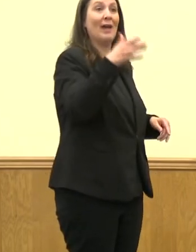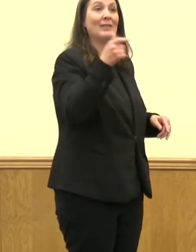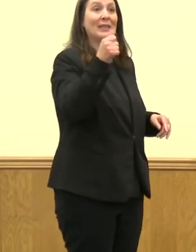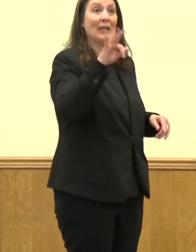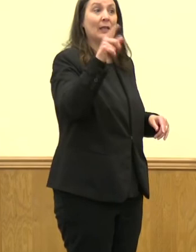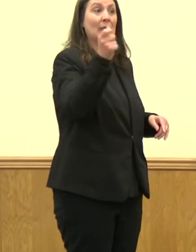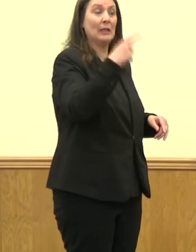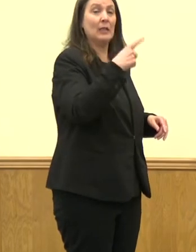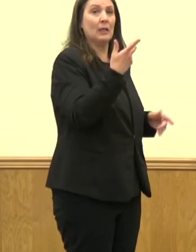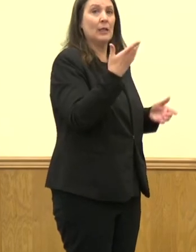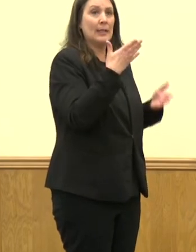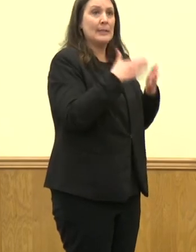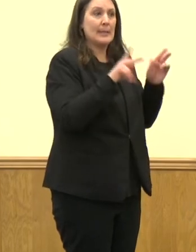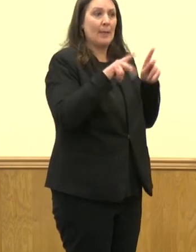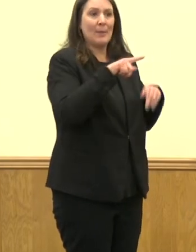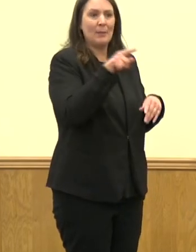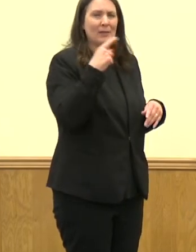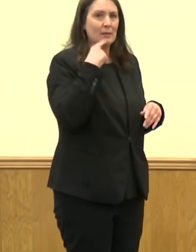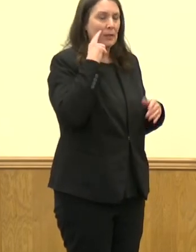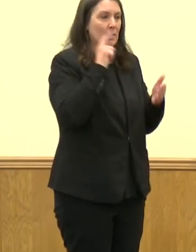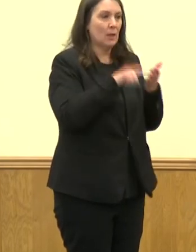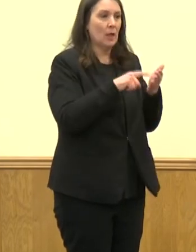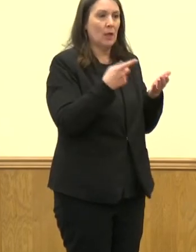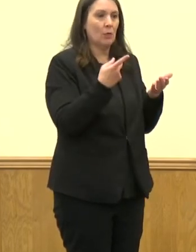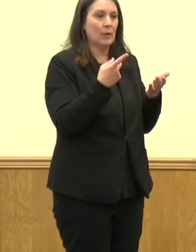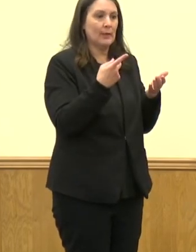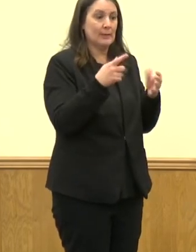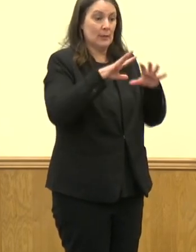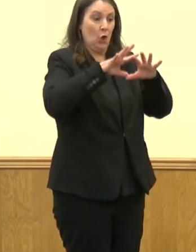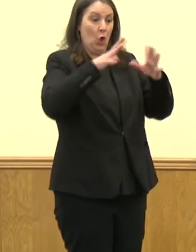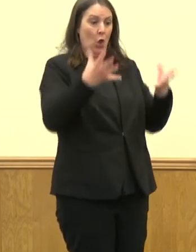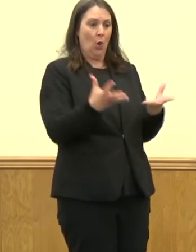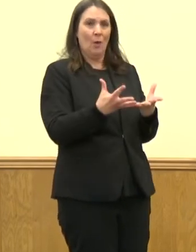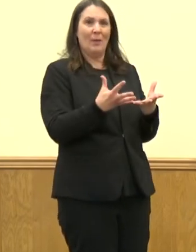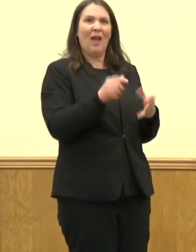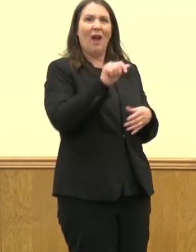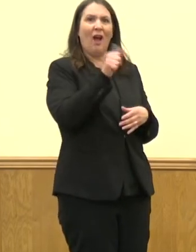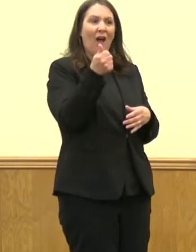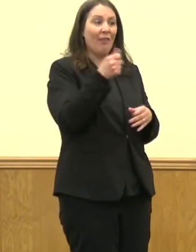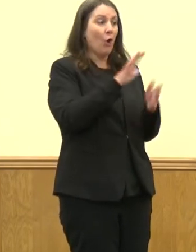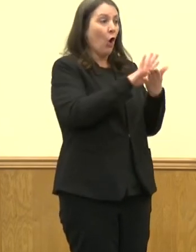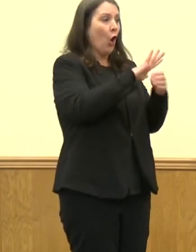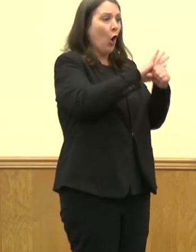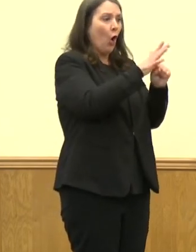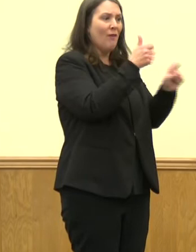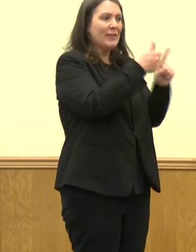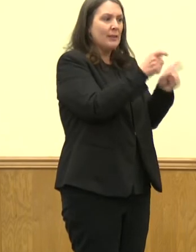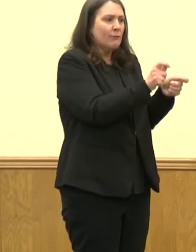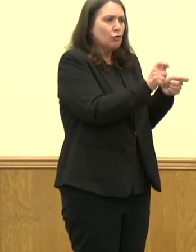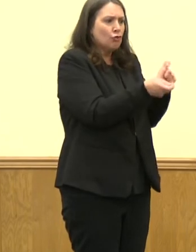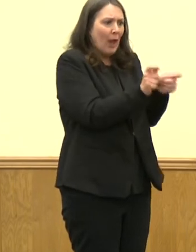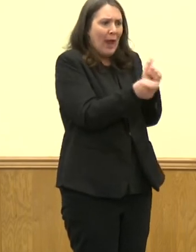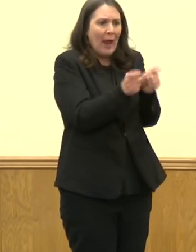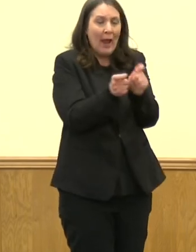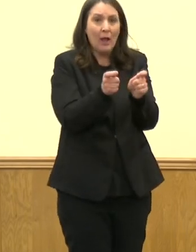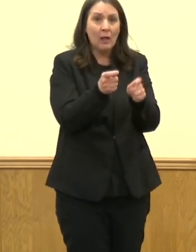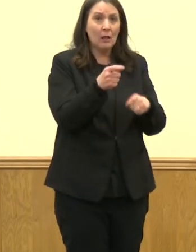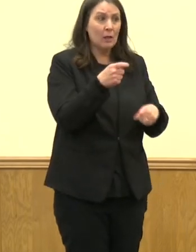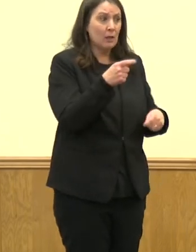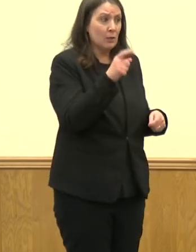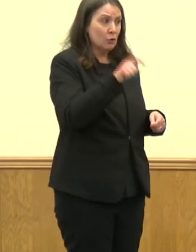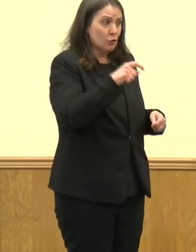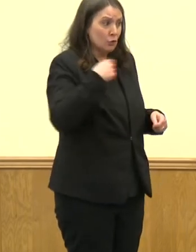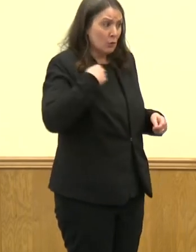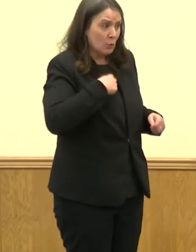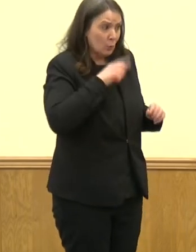globally even more variants popping up. Should we be concerned about some of these or is there any